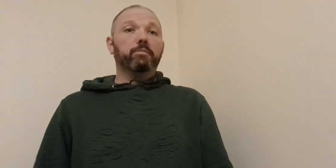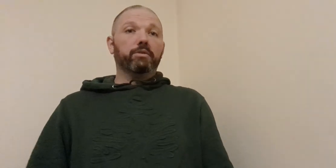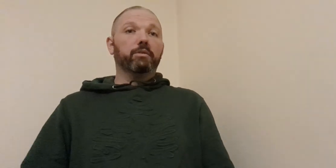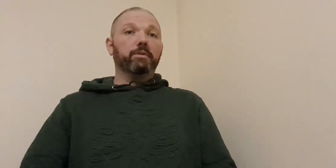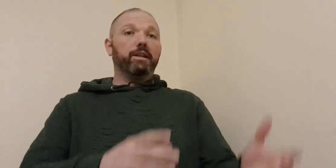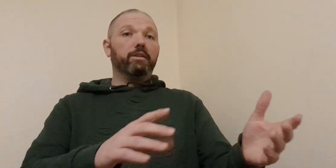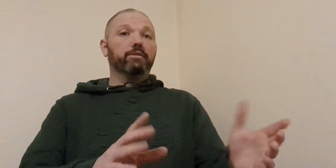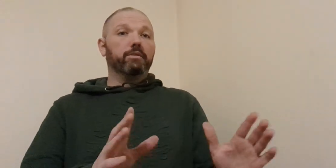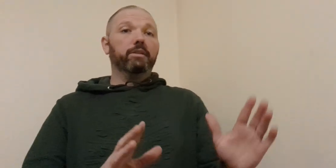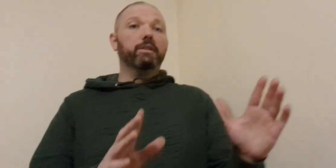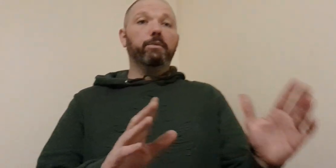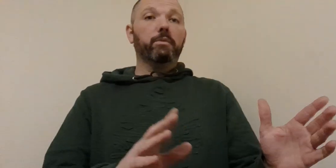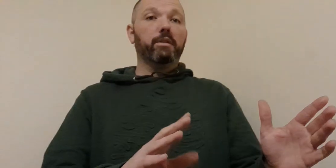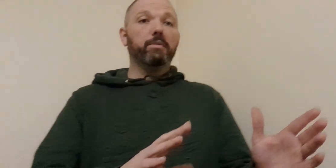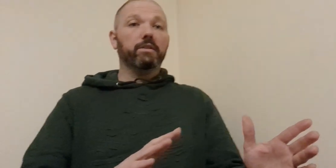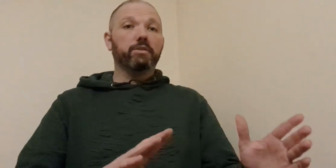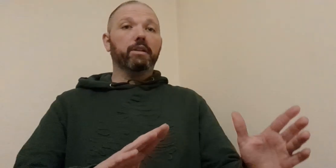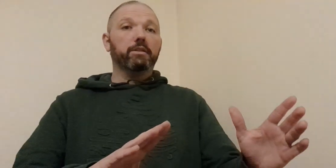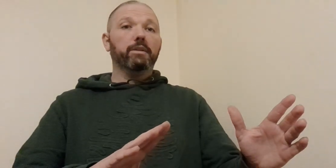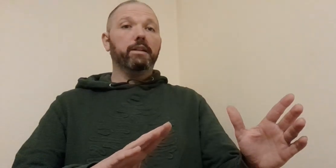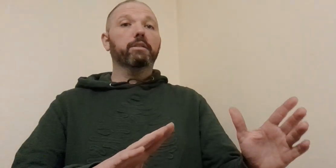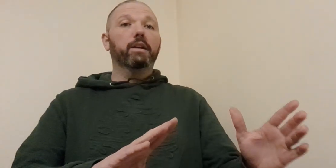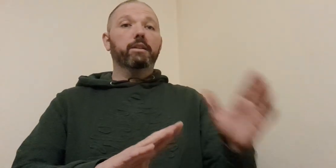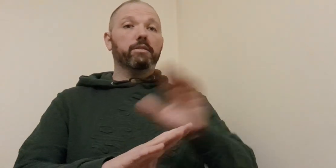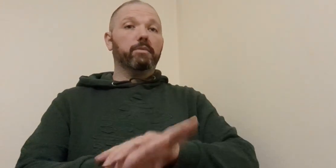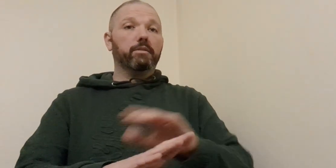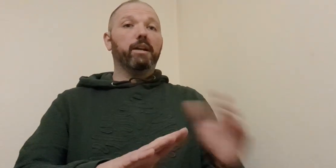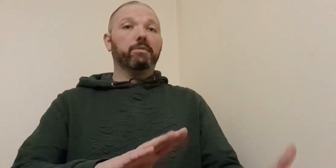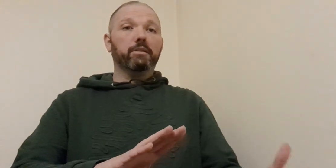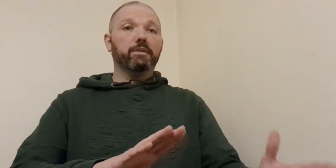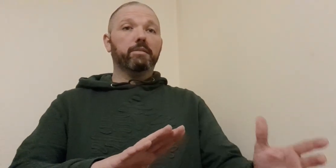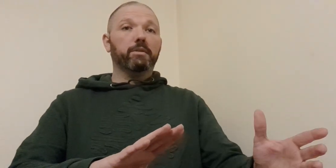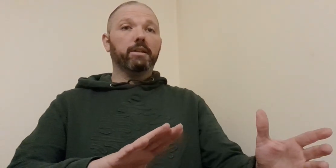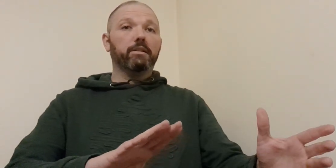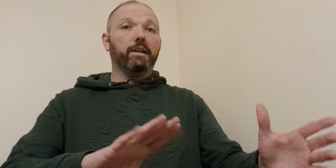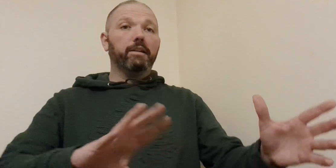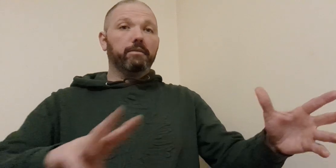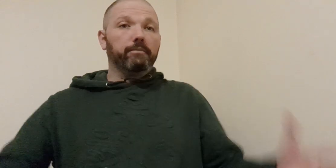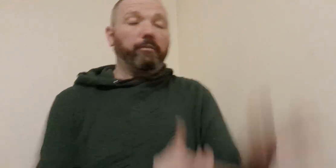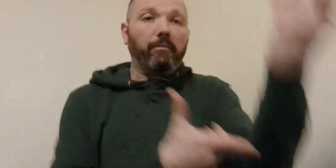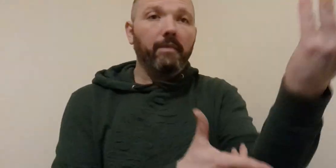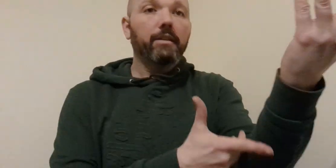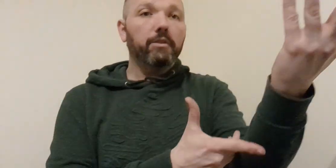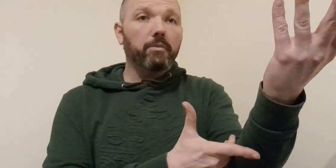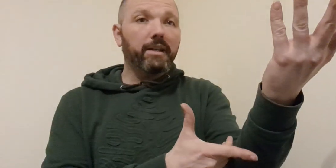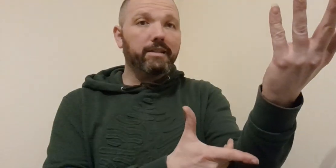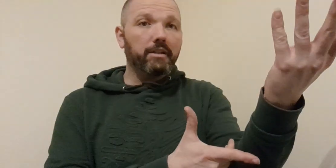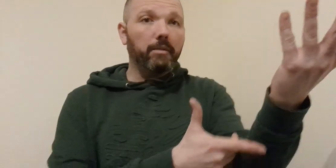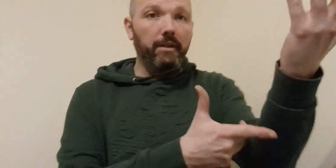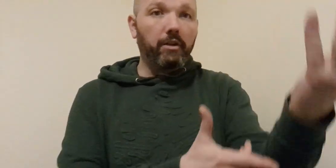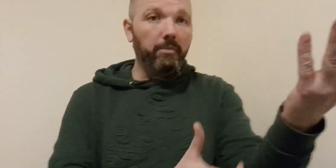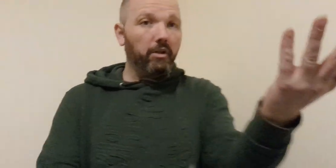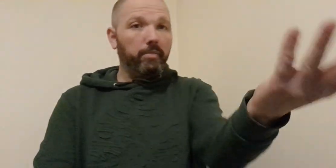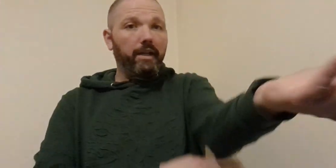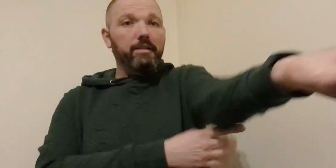elbow sublocation so like if you were in a position like go here someone grabs like with this particular hand you're basically coming coming up and